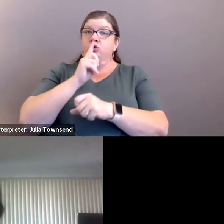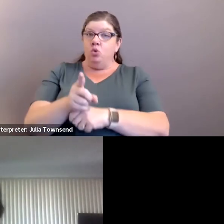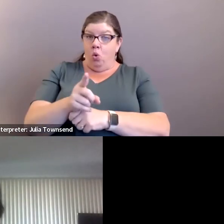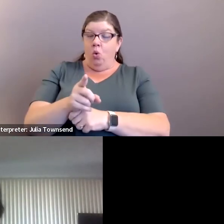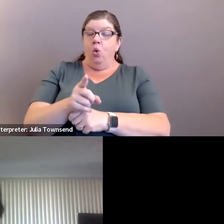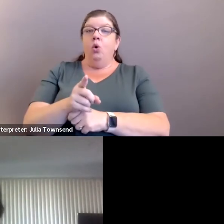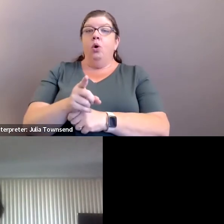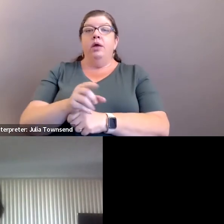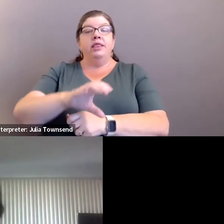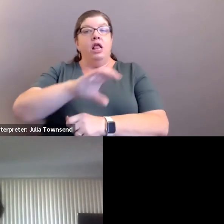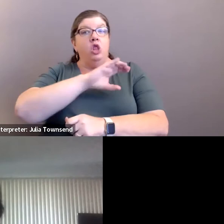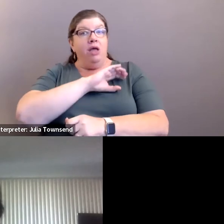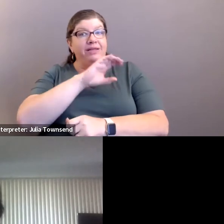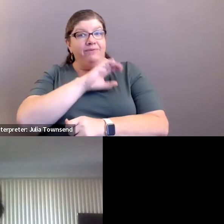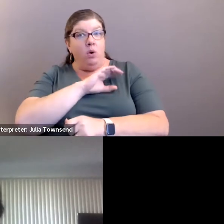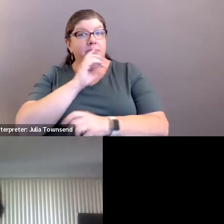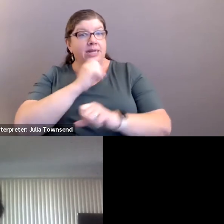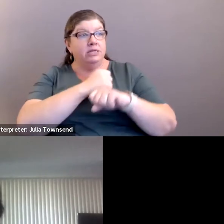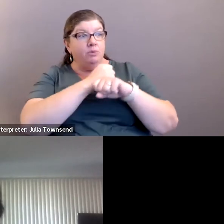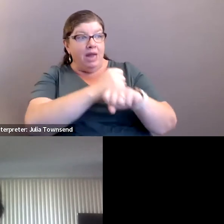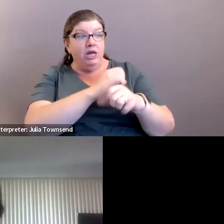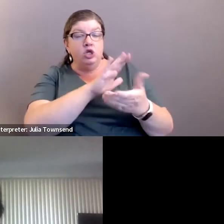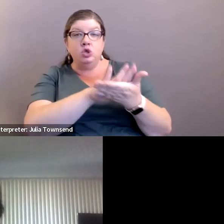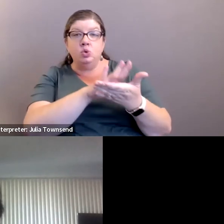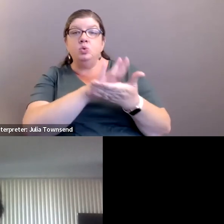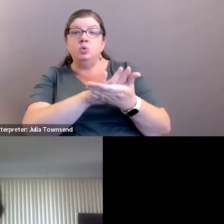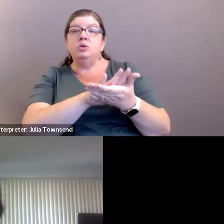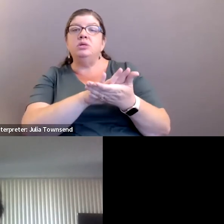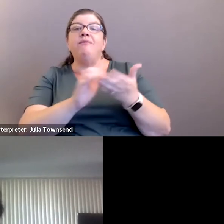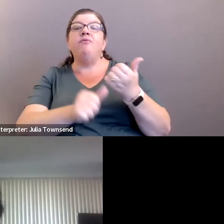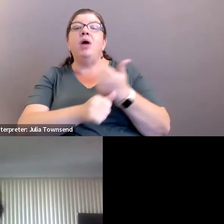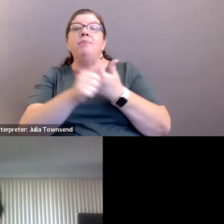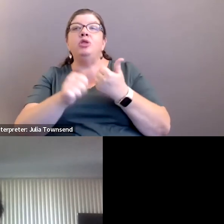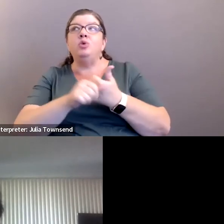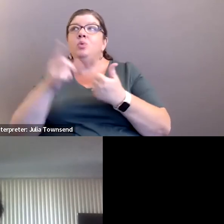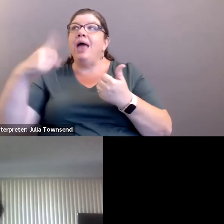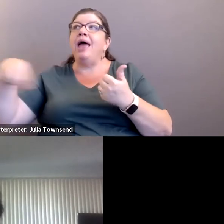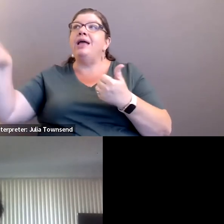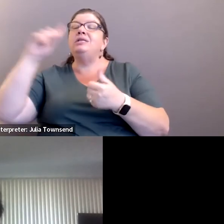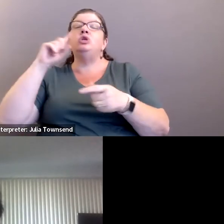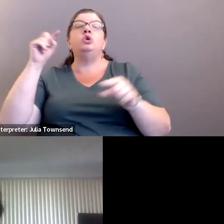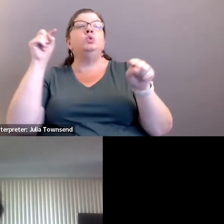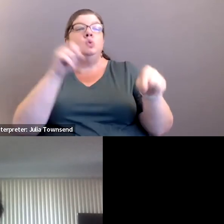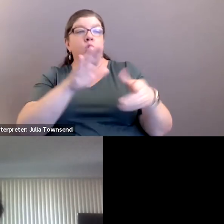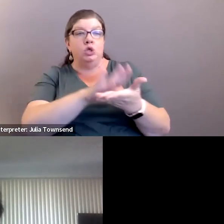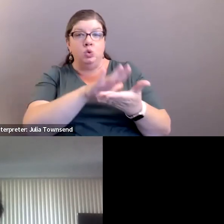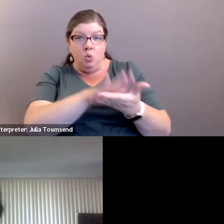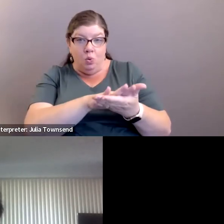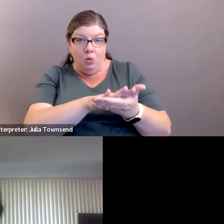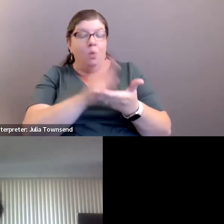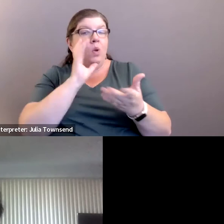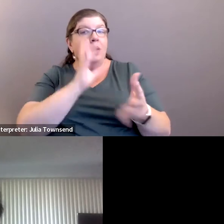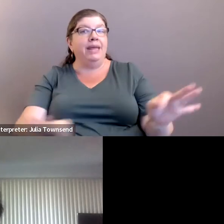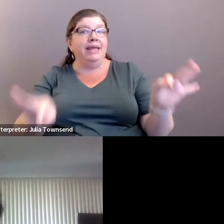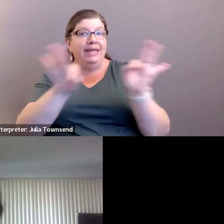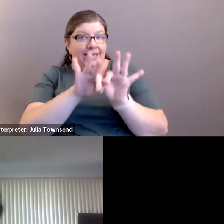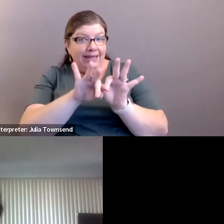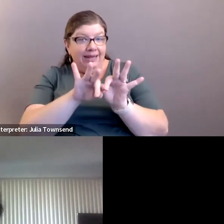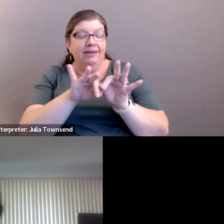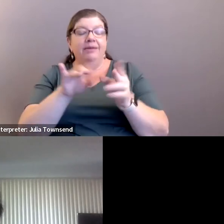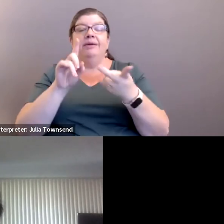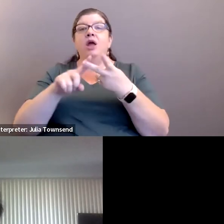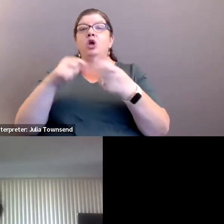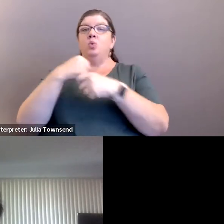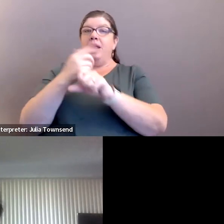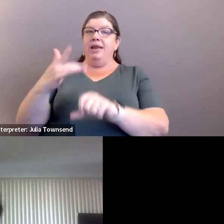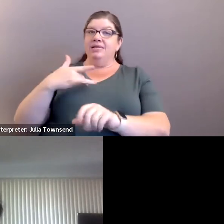that law enforcement is protecting our schools from threats to our schools is going to be key and also creating a sense